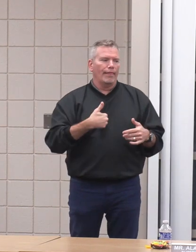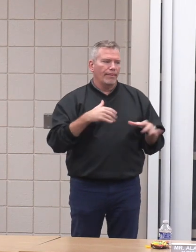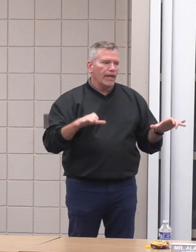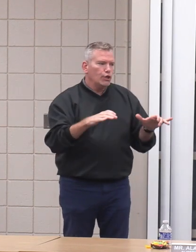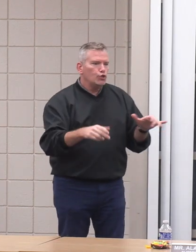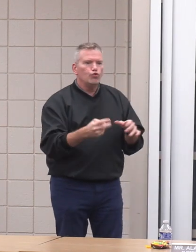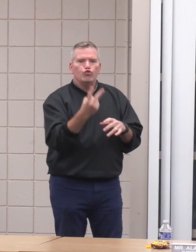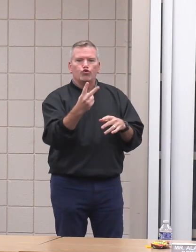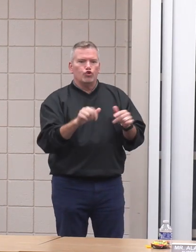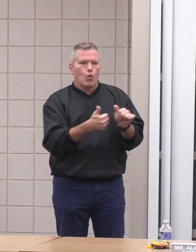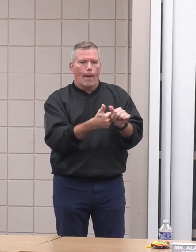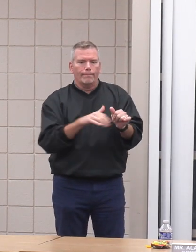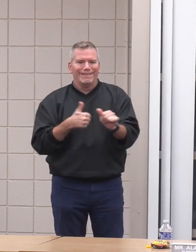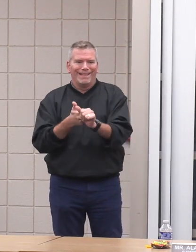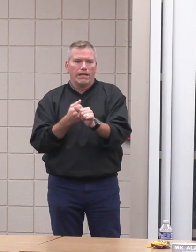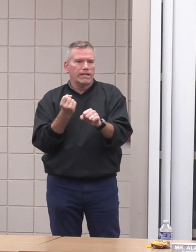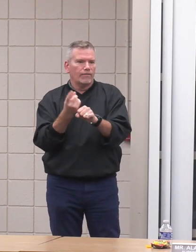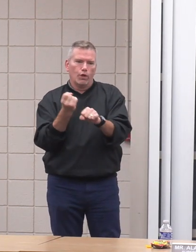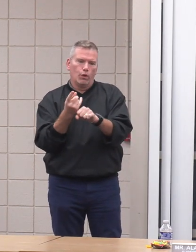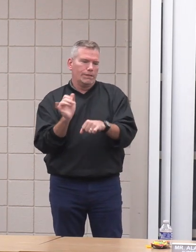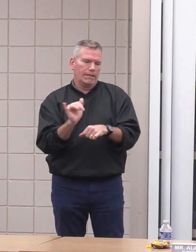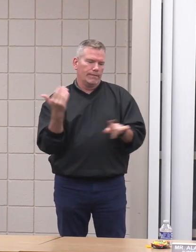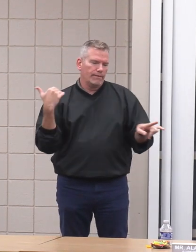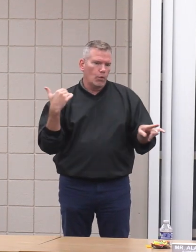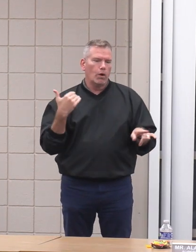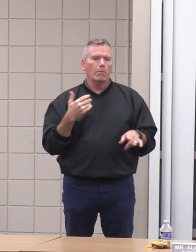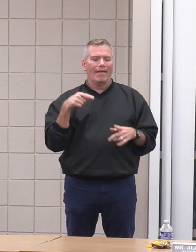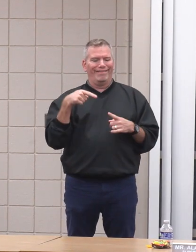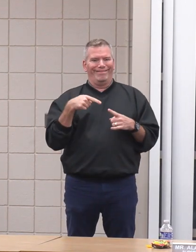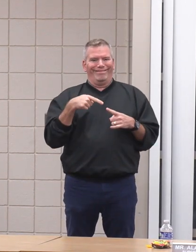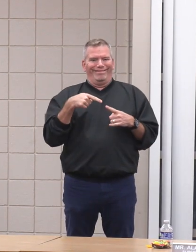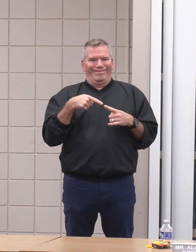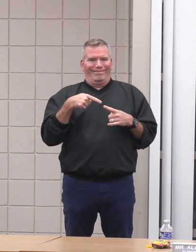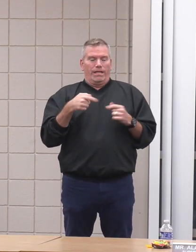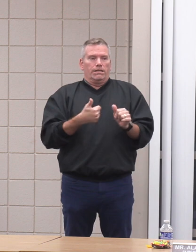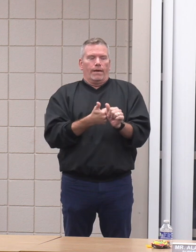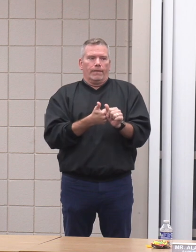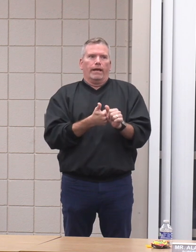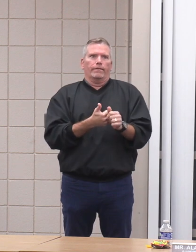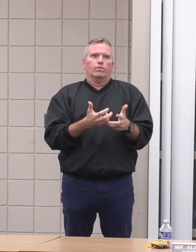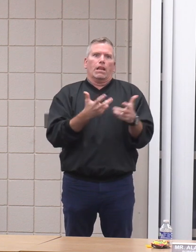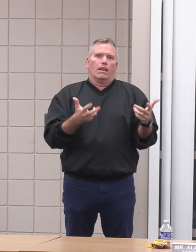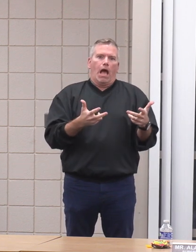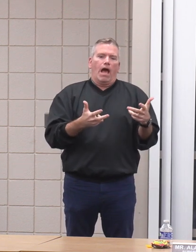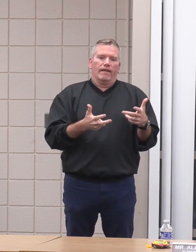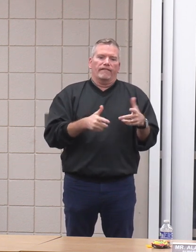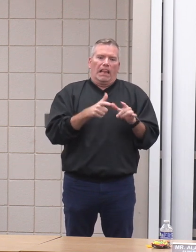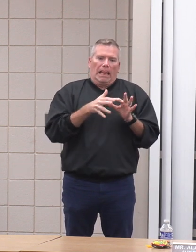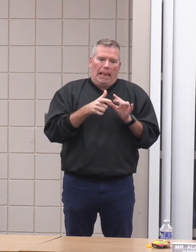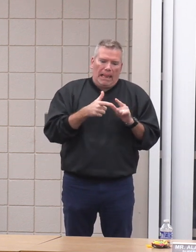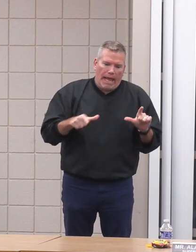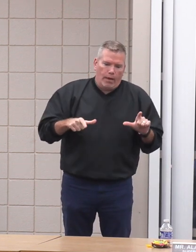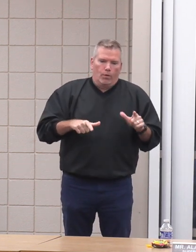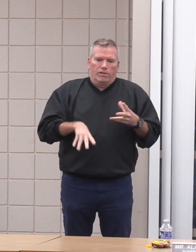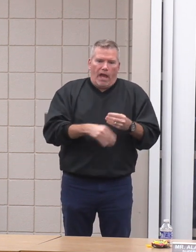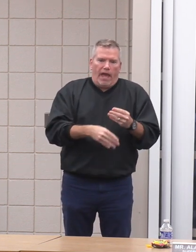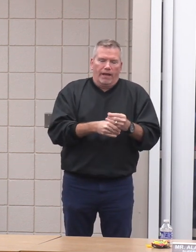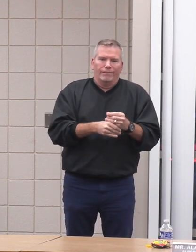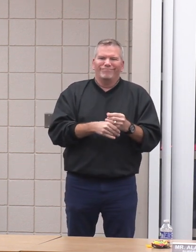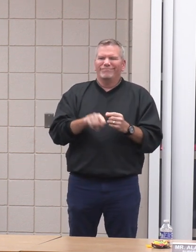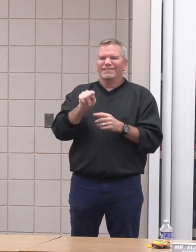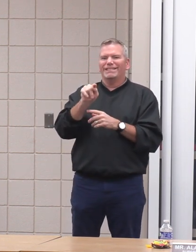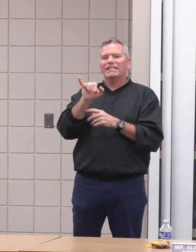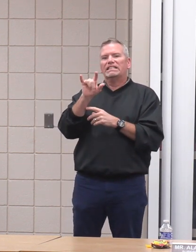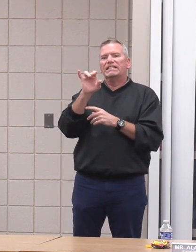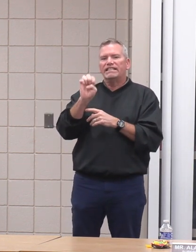year, much like NEOLA did, but this one, there was a lot of verbiage in there. We had Title IX stuff that's all been changed at the federal level that